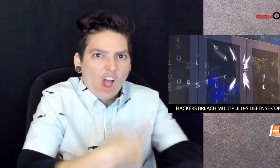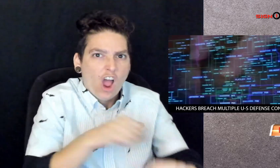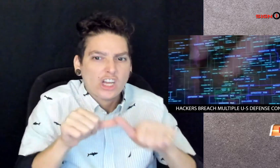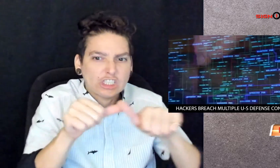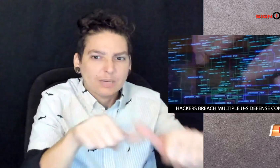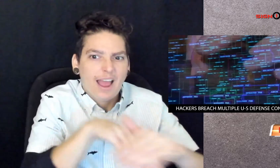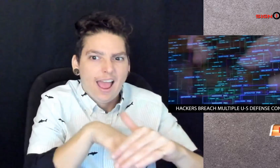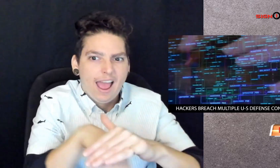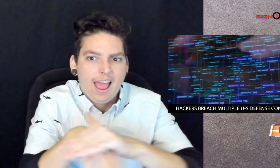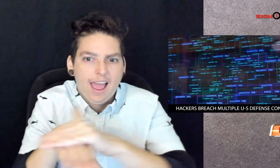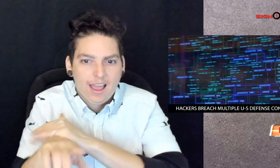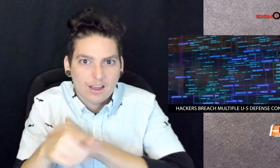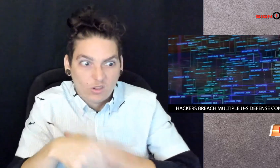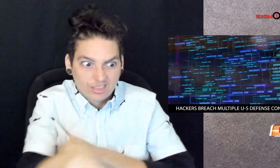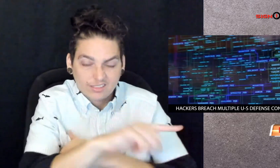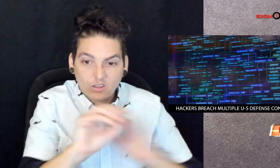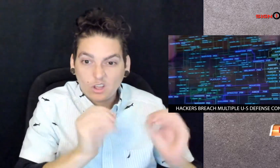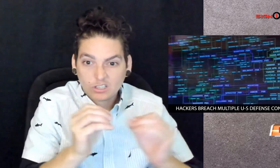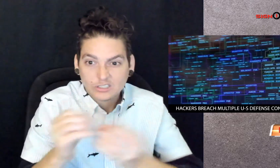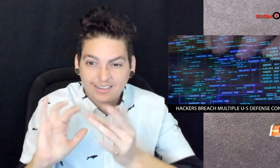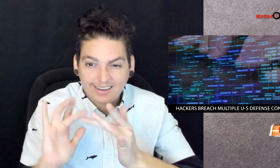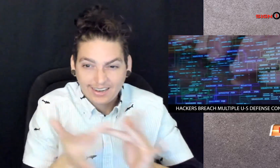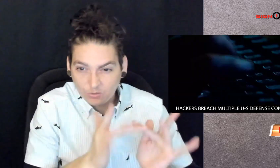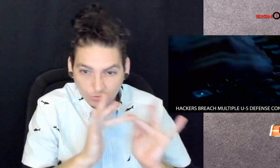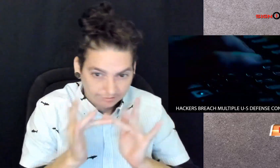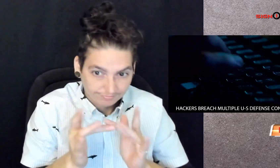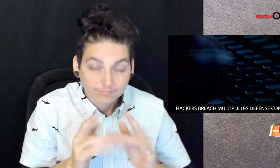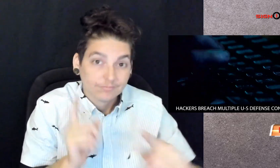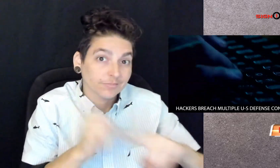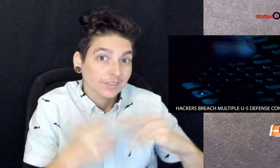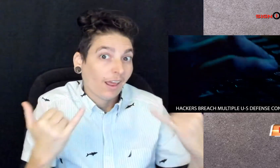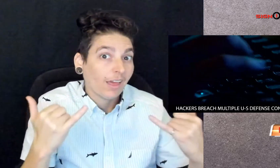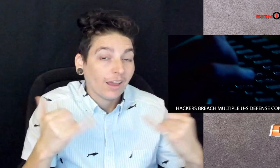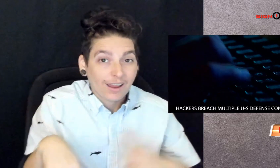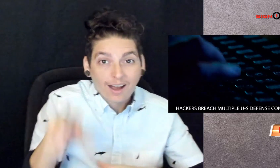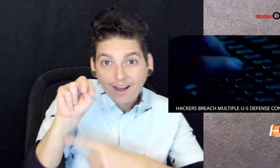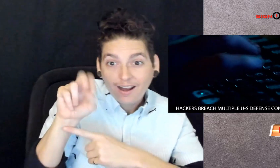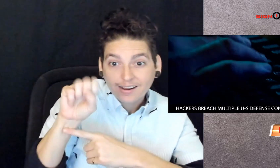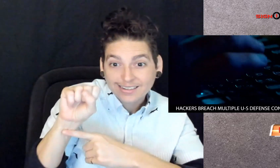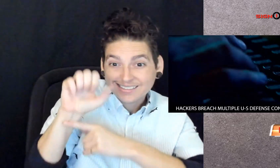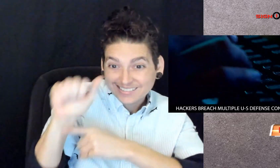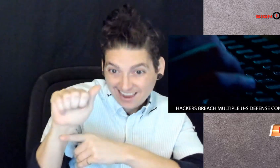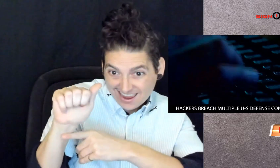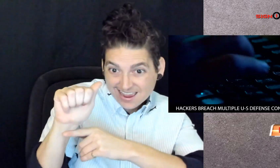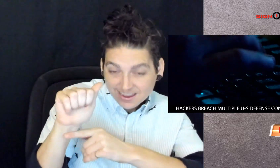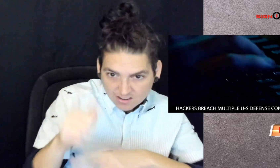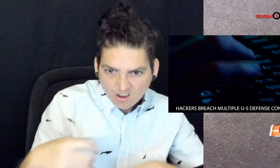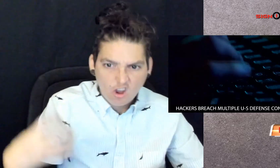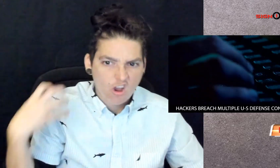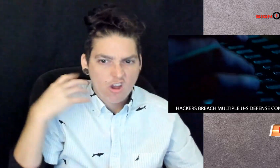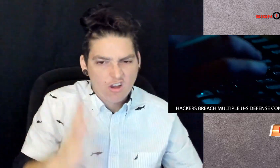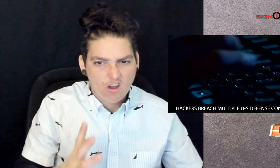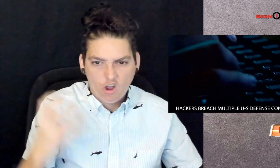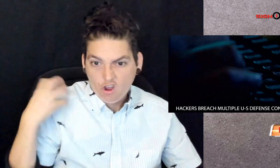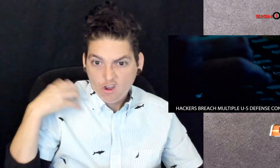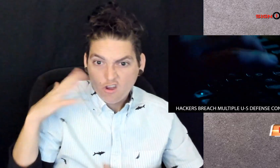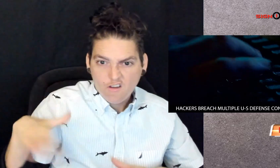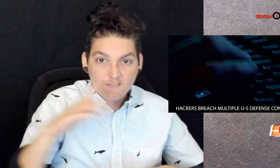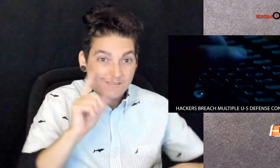gain long-term access to these organizations' networks. And now officials from the National Security